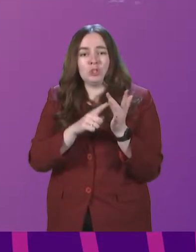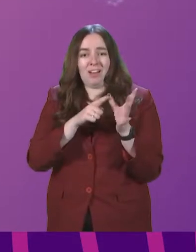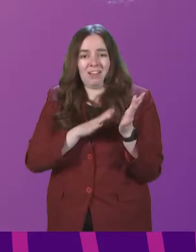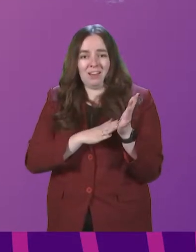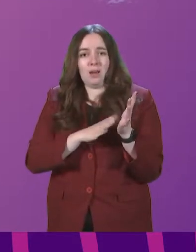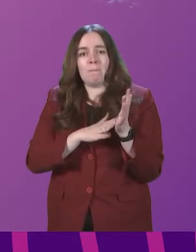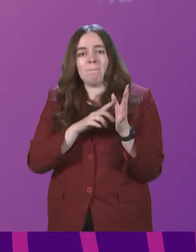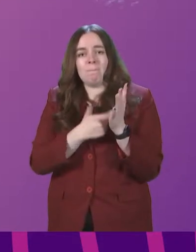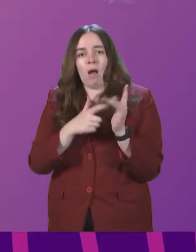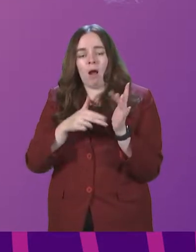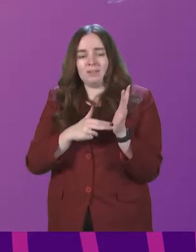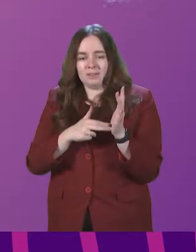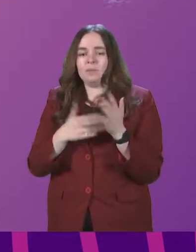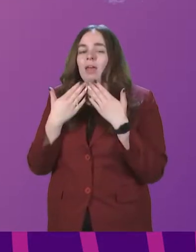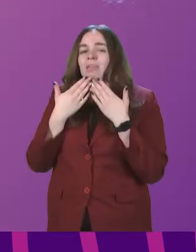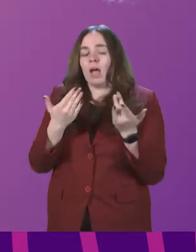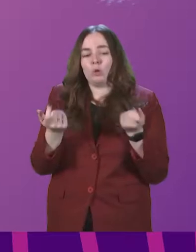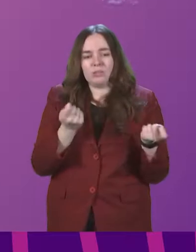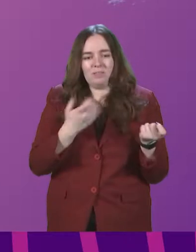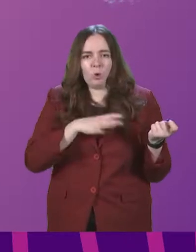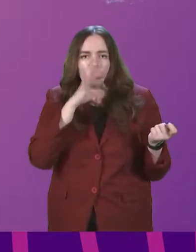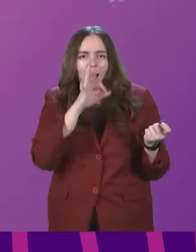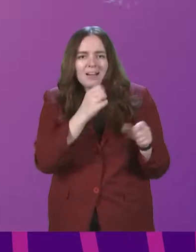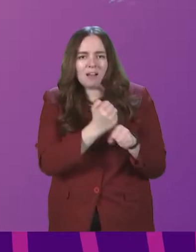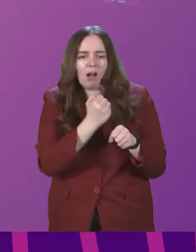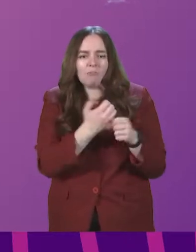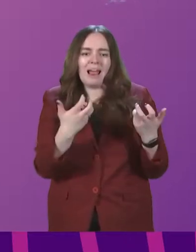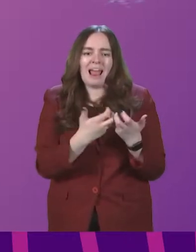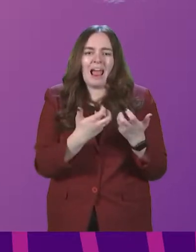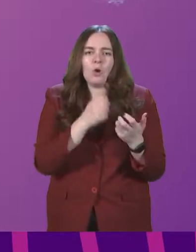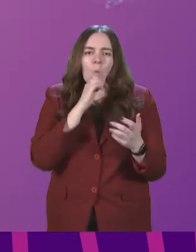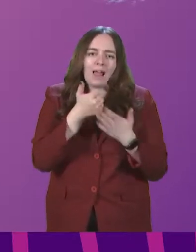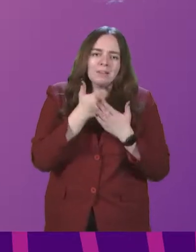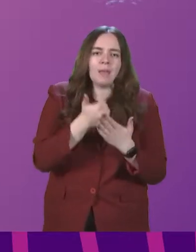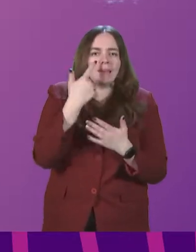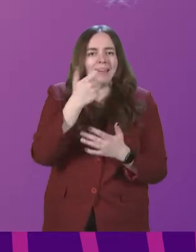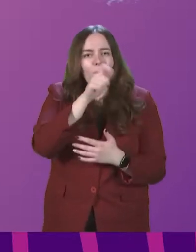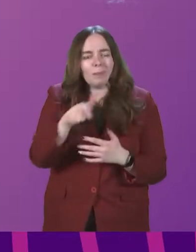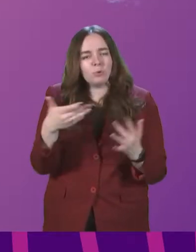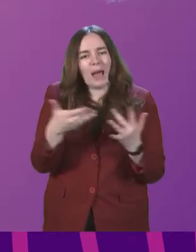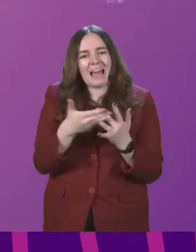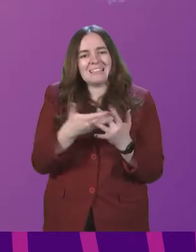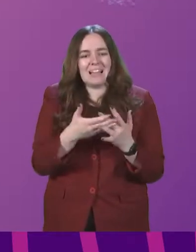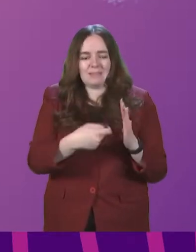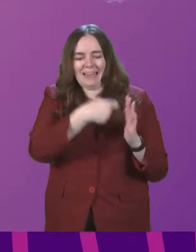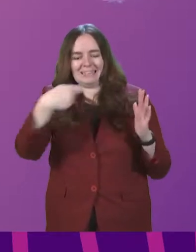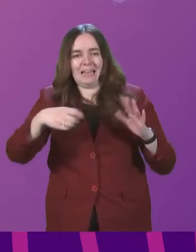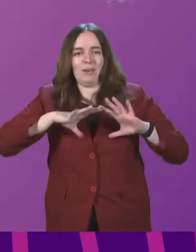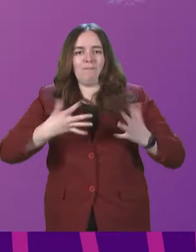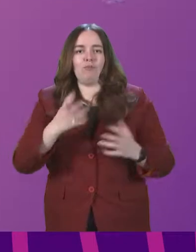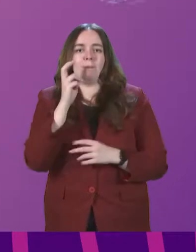Thank you, Presiding Officer. To ask the Scottish Government how it will assist young people to access the expanded free bus travel scheme?